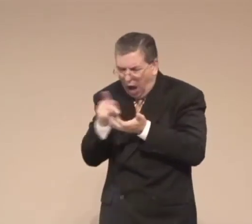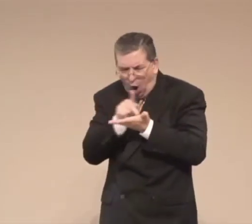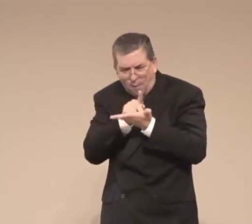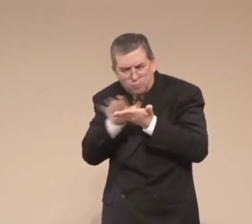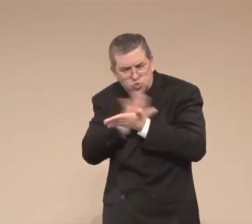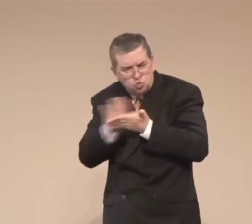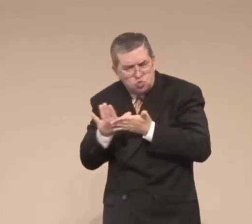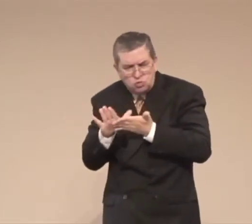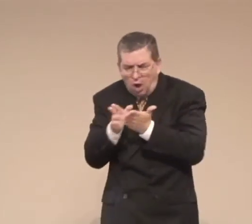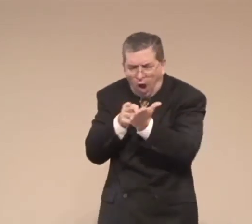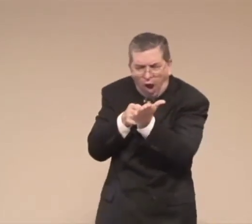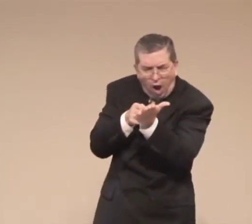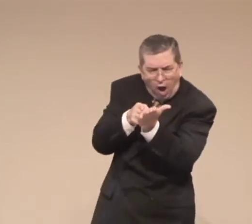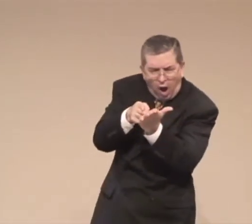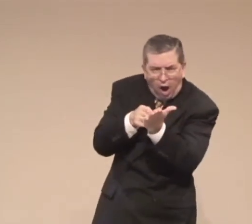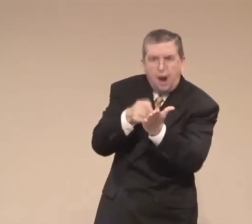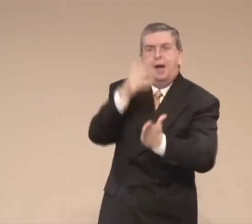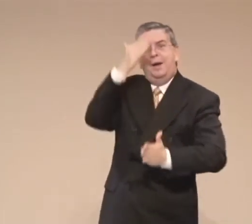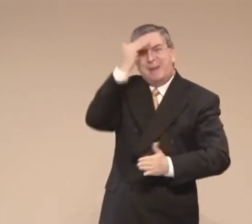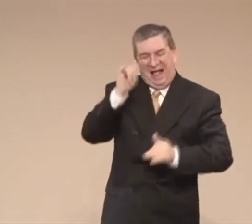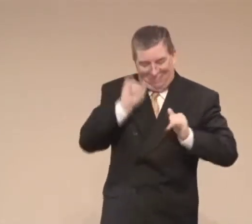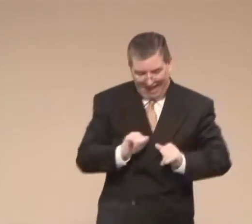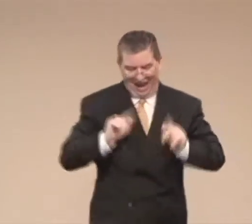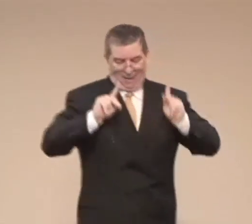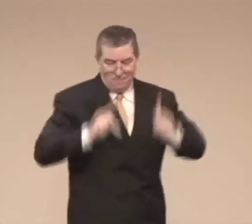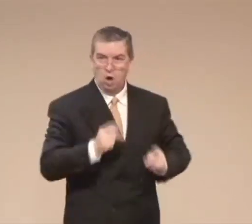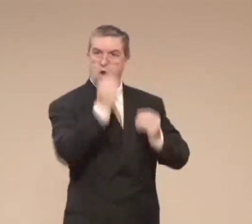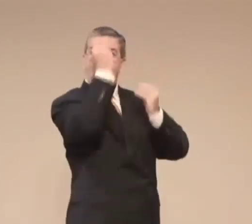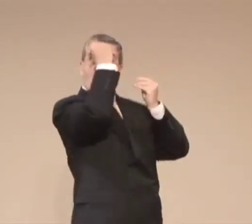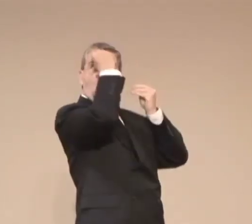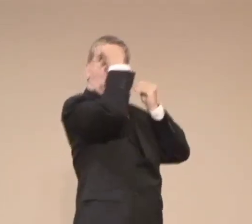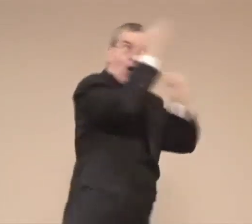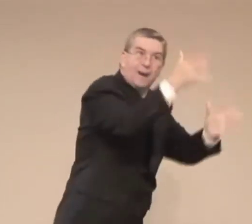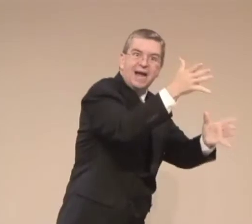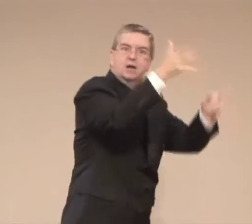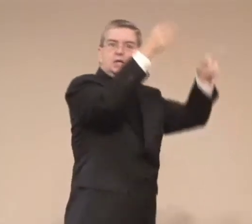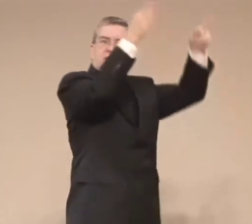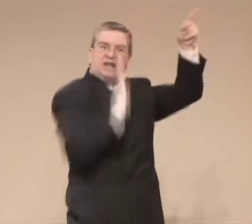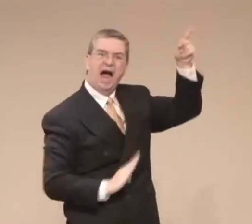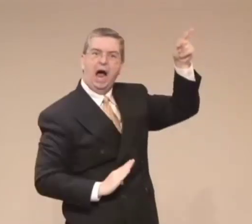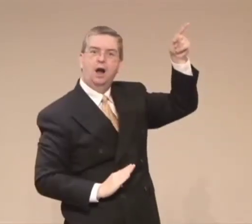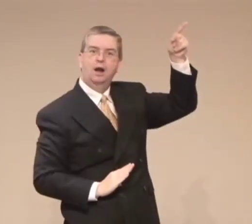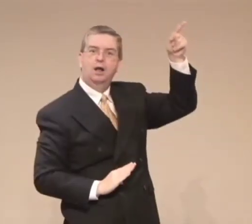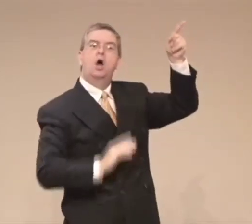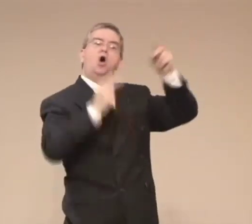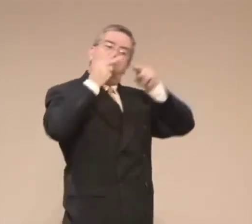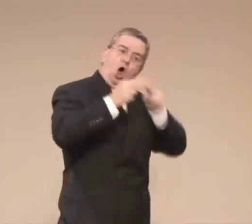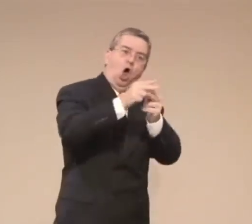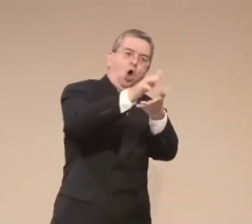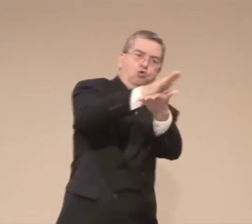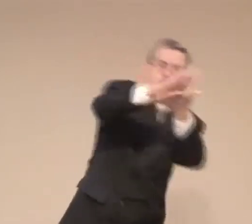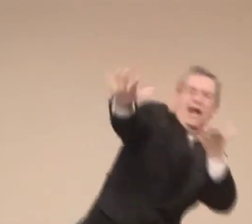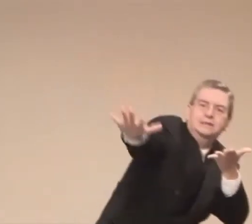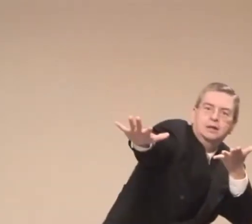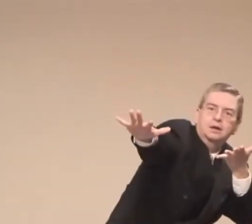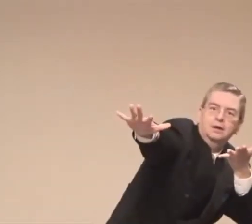and so what are we talking about righteous in this verse? talking about obeying God.